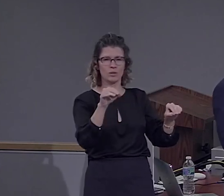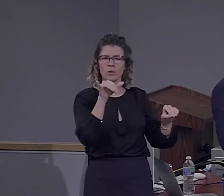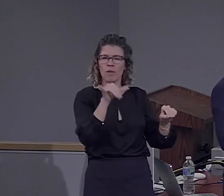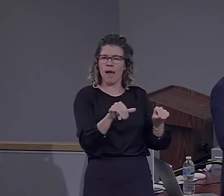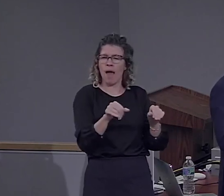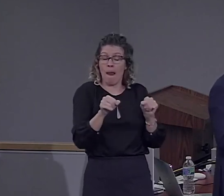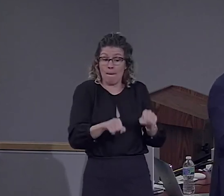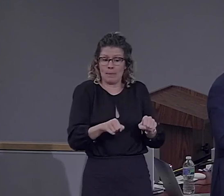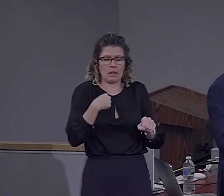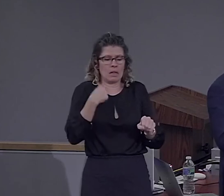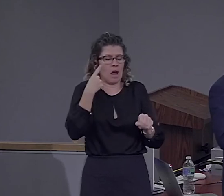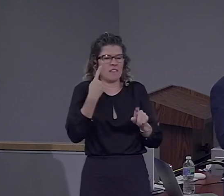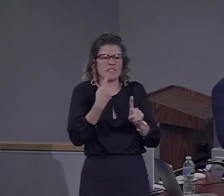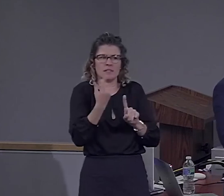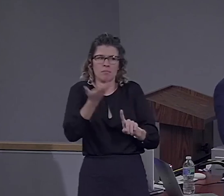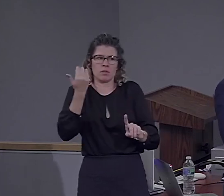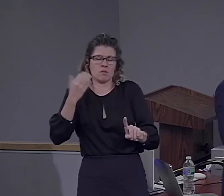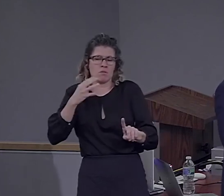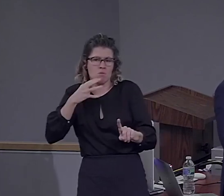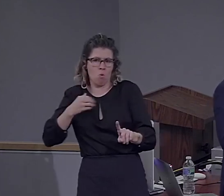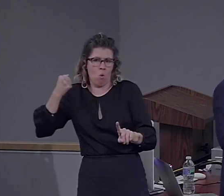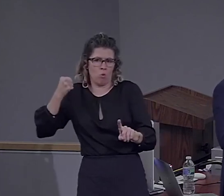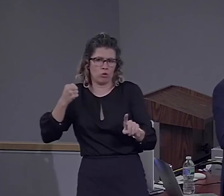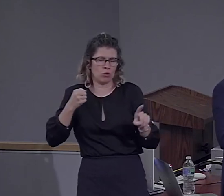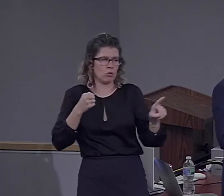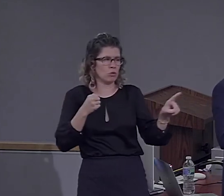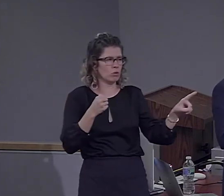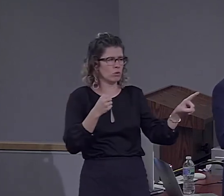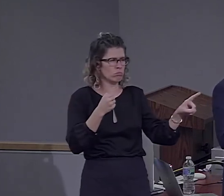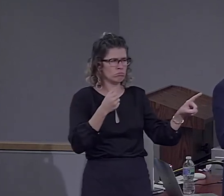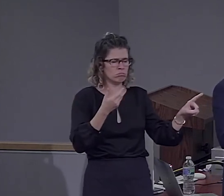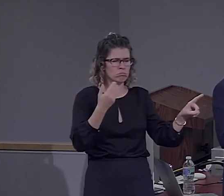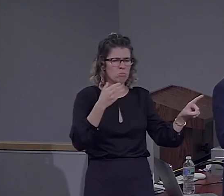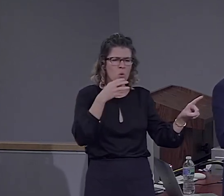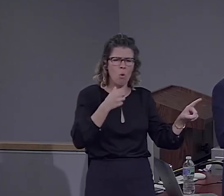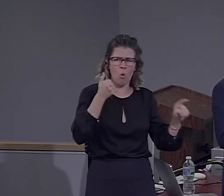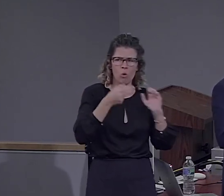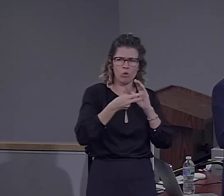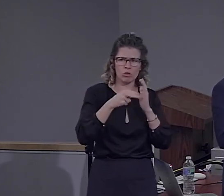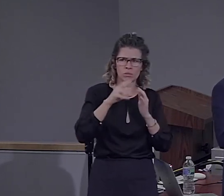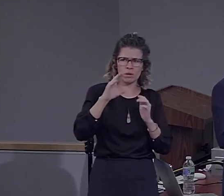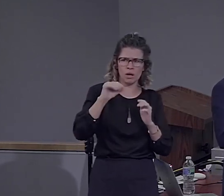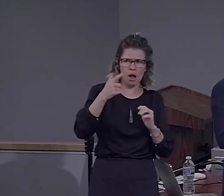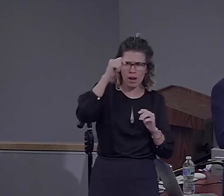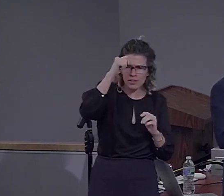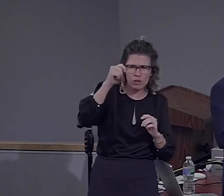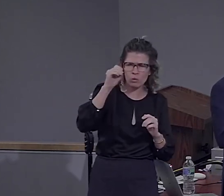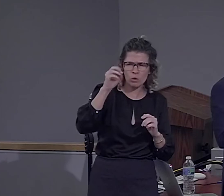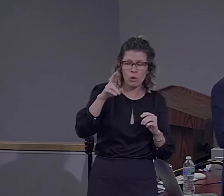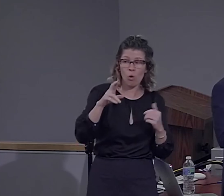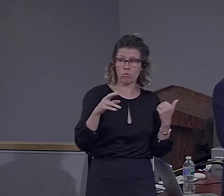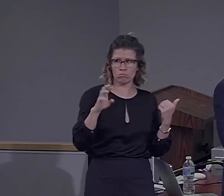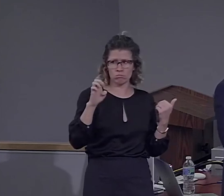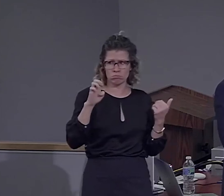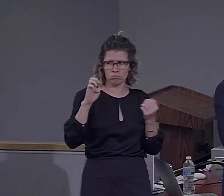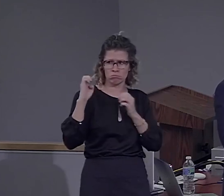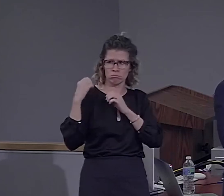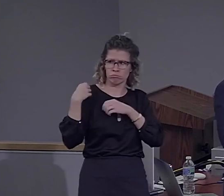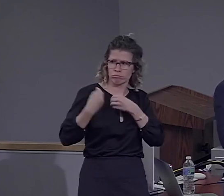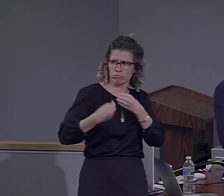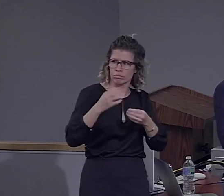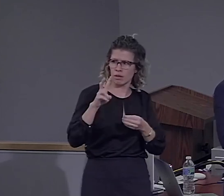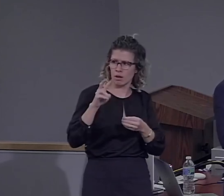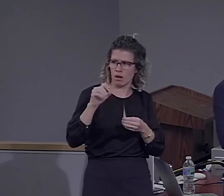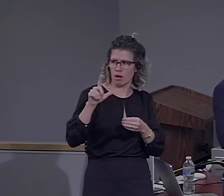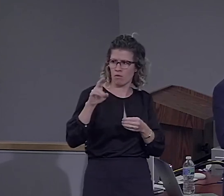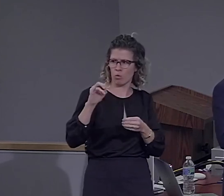capacity. Older in terms of cognitive theory or older in terms of... In terms of evolution. In evolution. Okay.